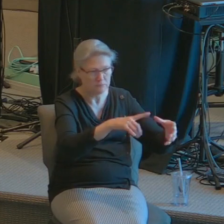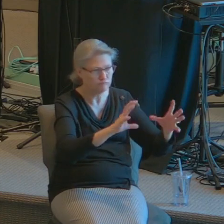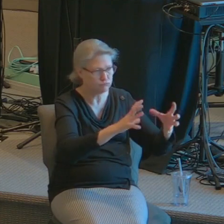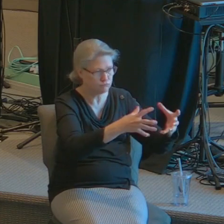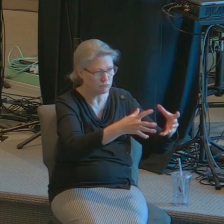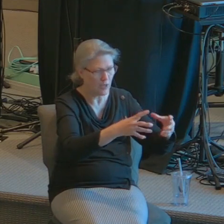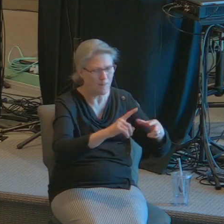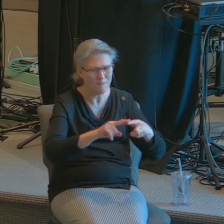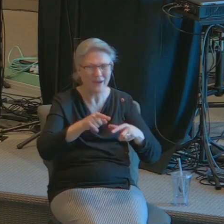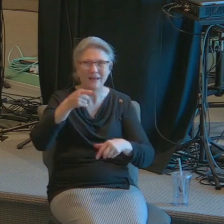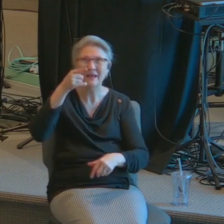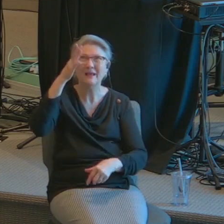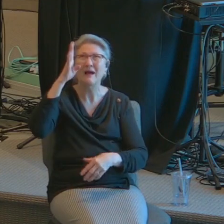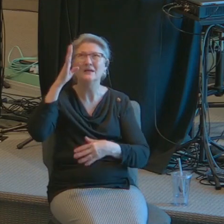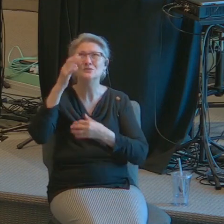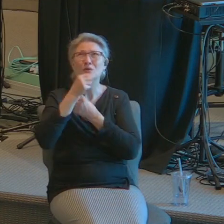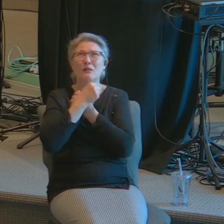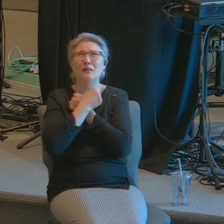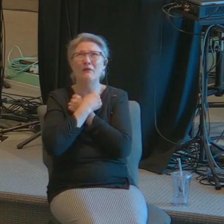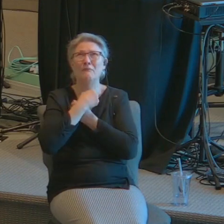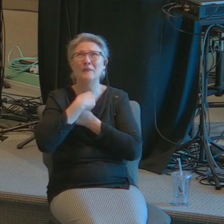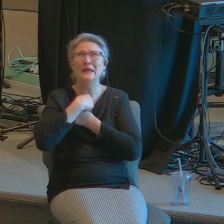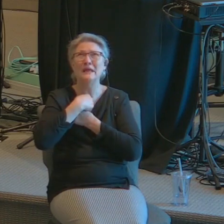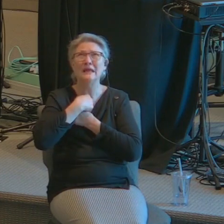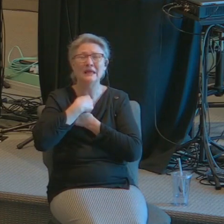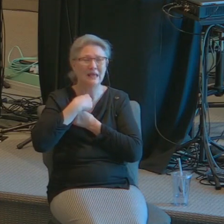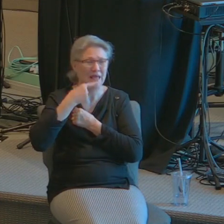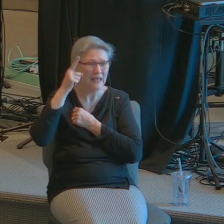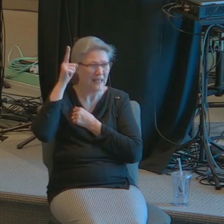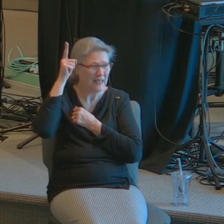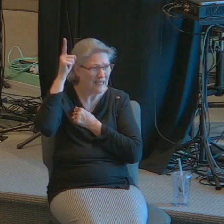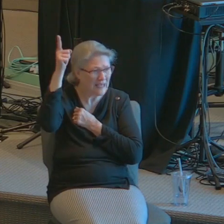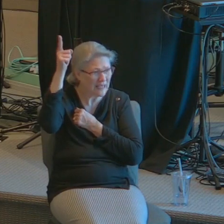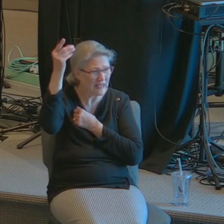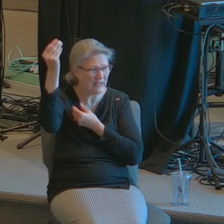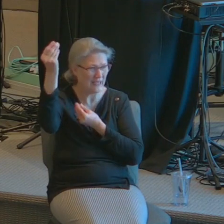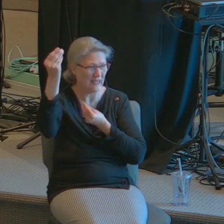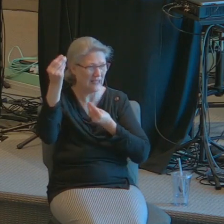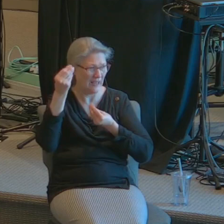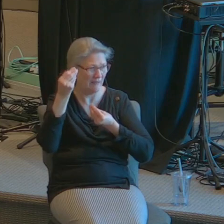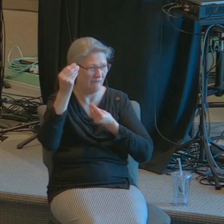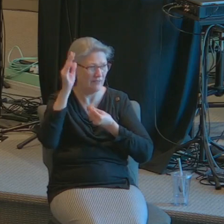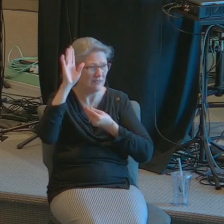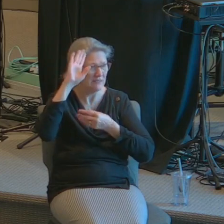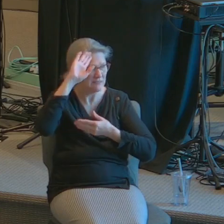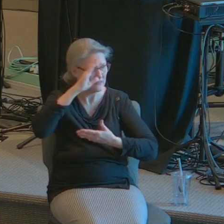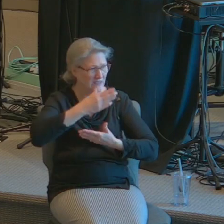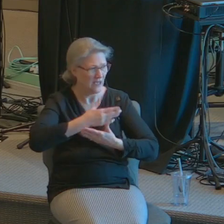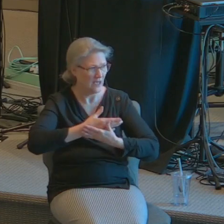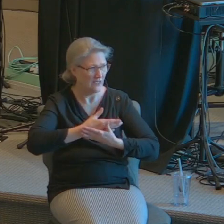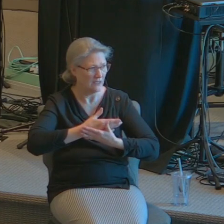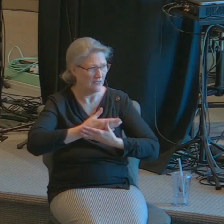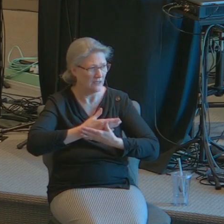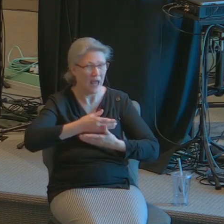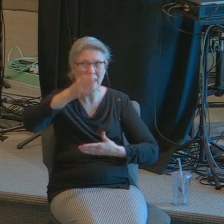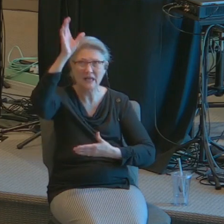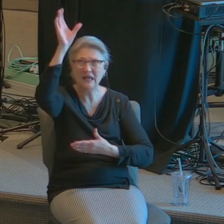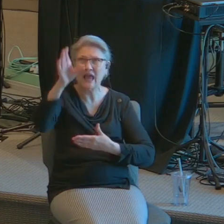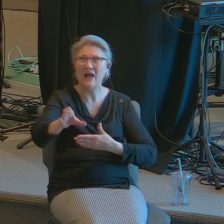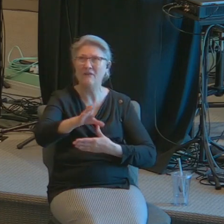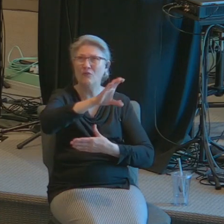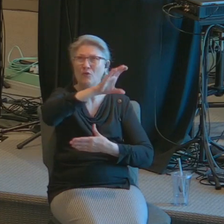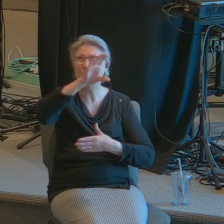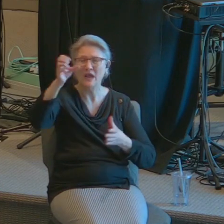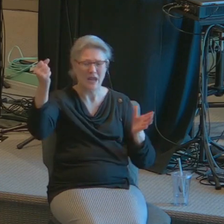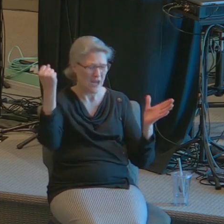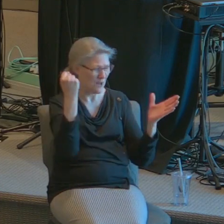gave his only begotten son that was hanged on calvary bled and died